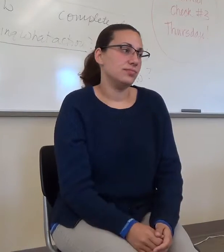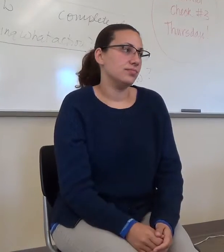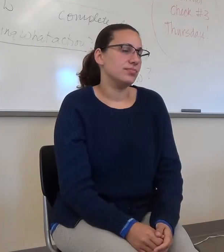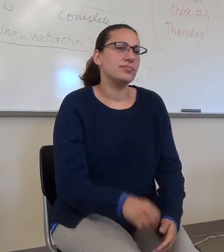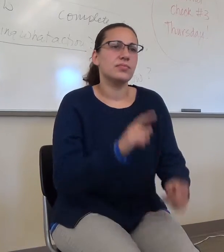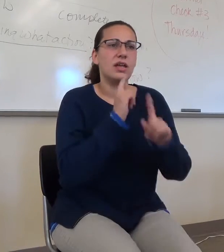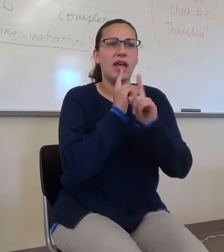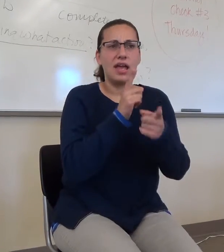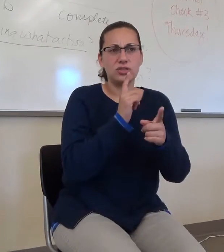to that?